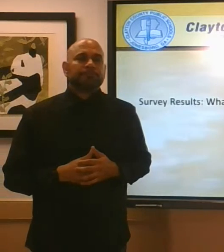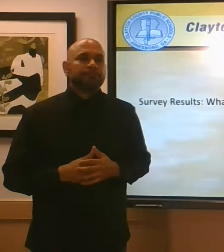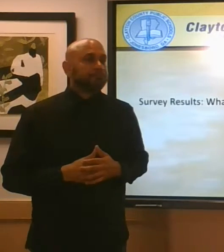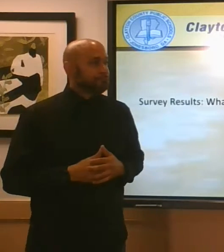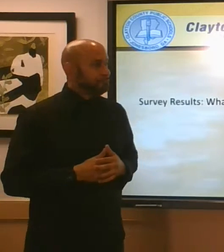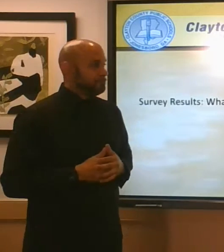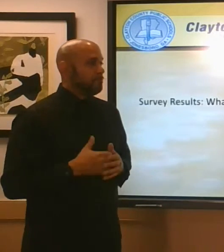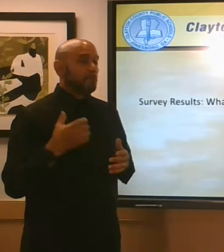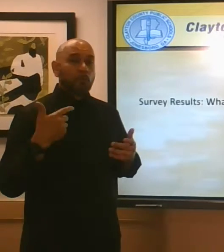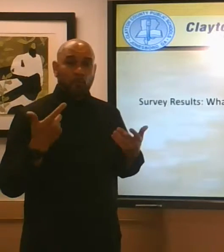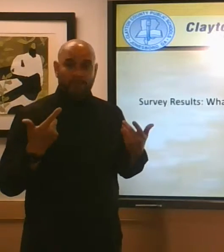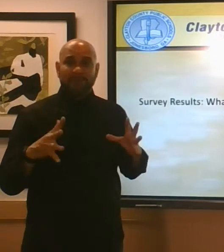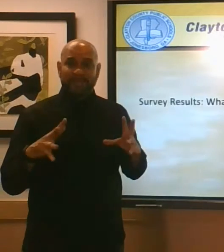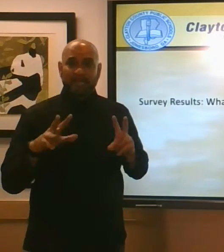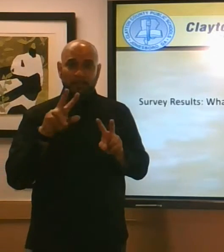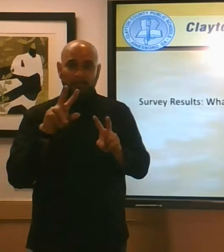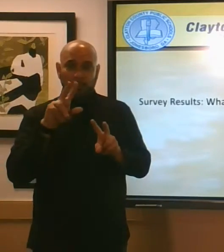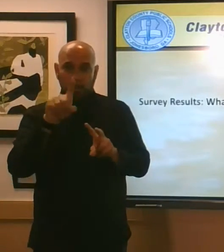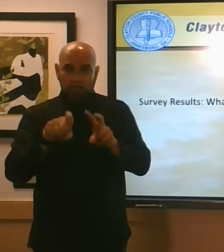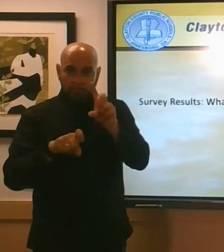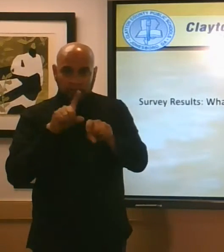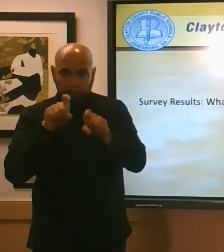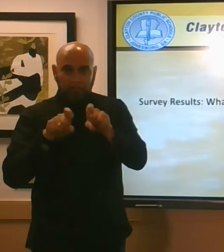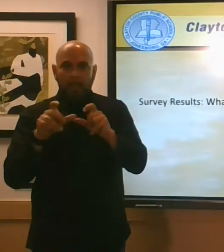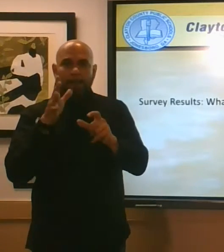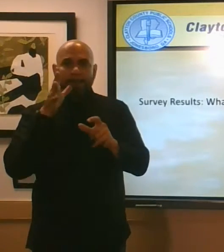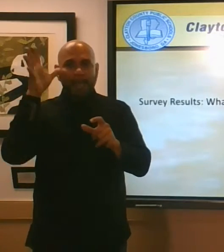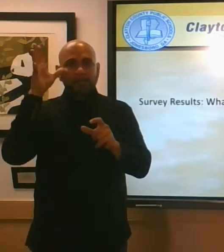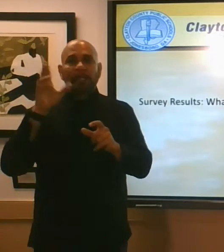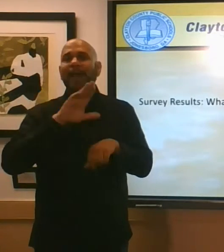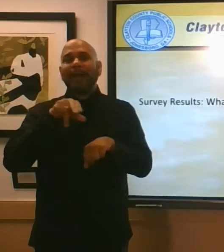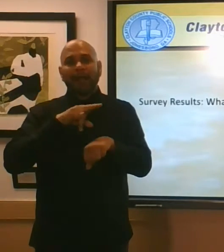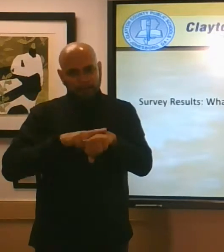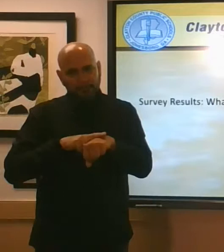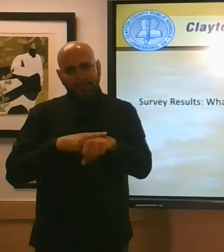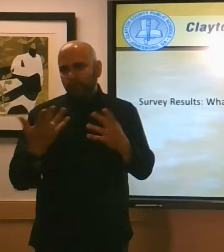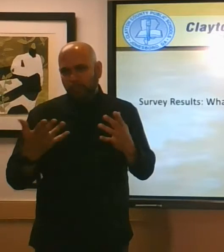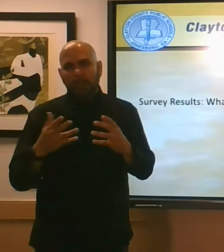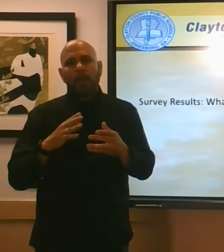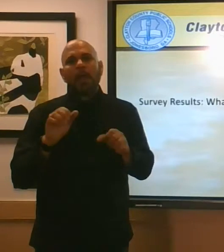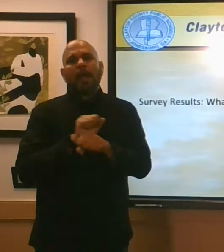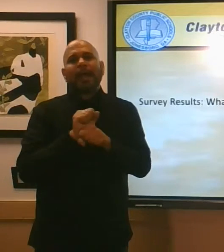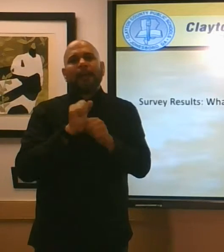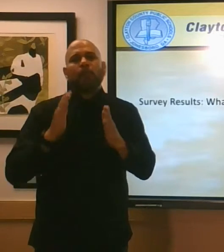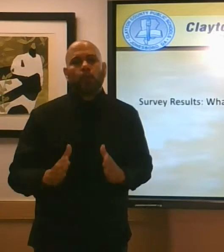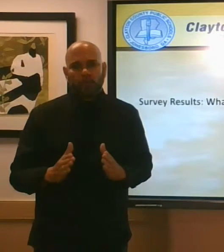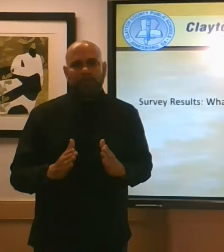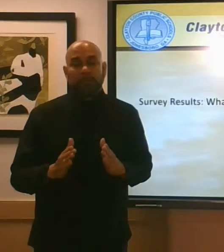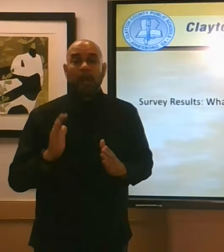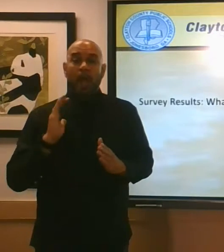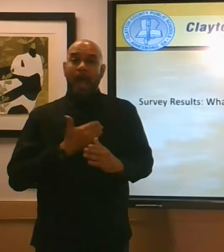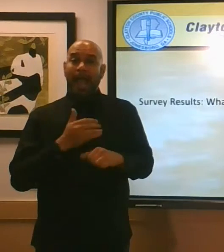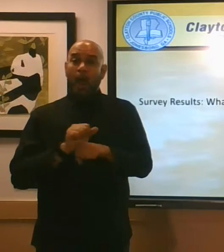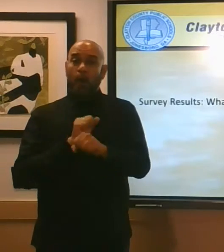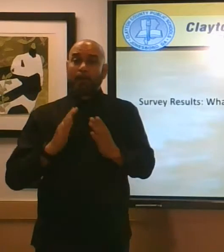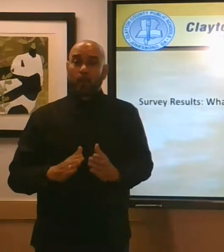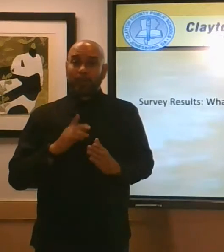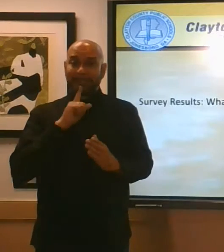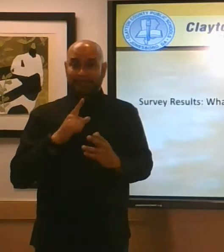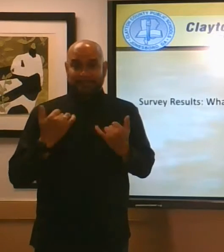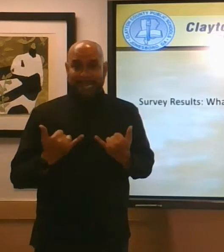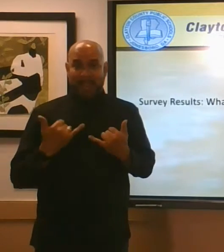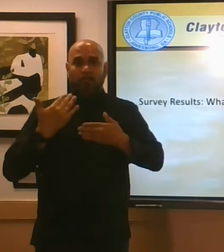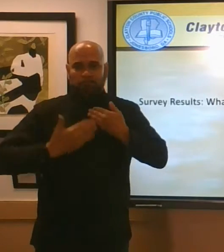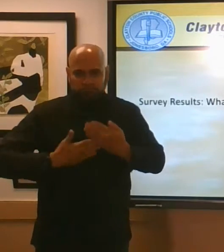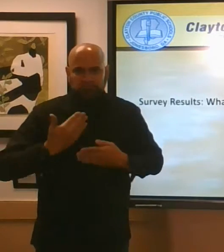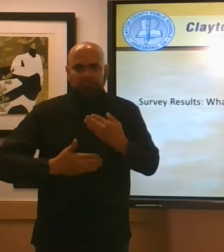so we surveyed parents and of course we have to survey employees our employee survey is currently in